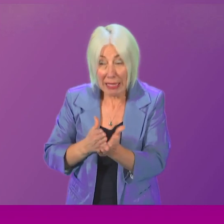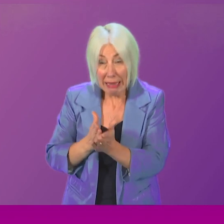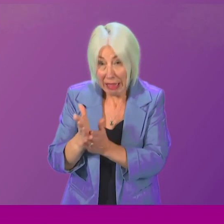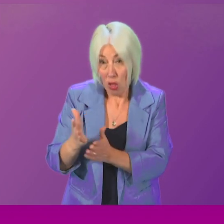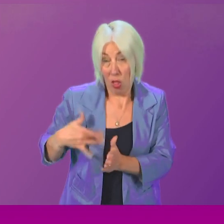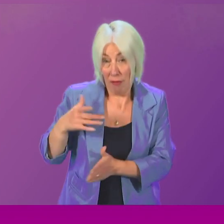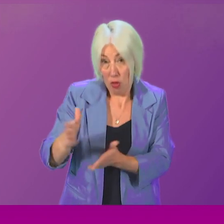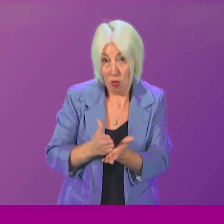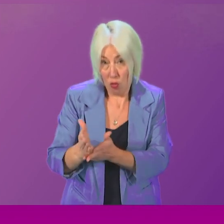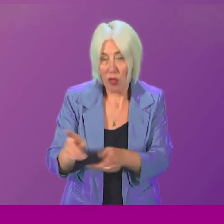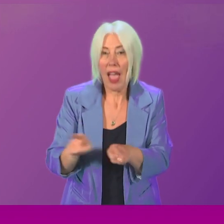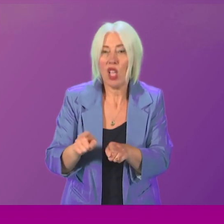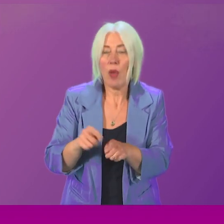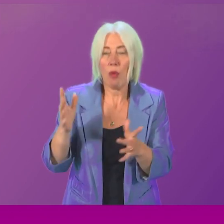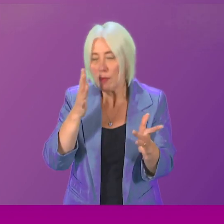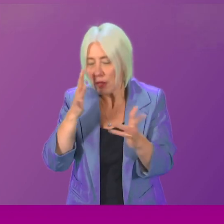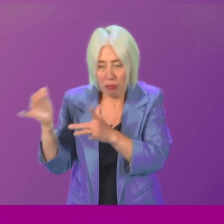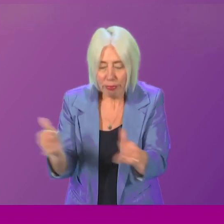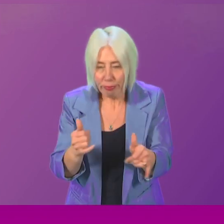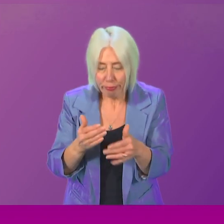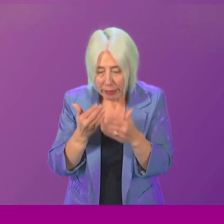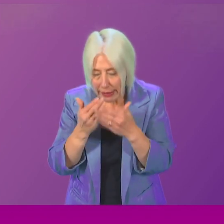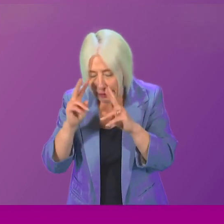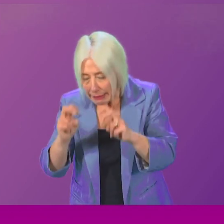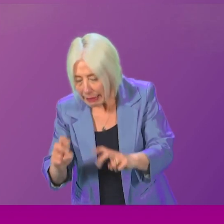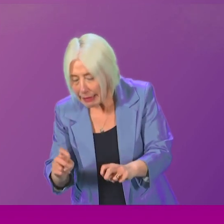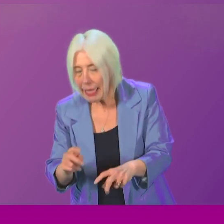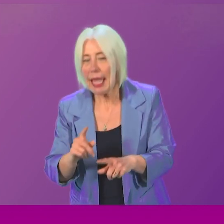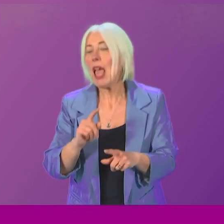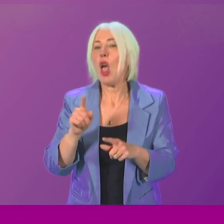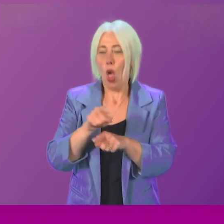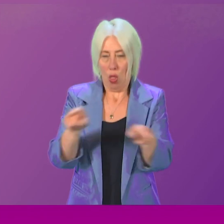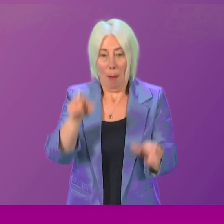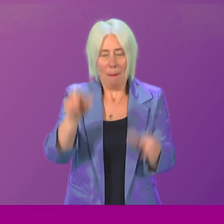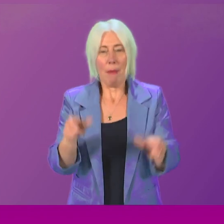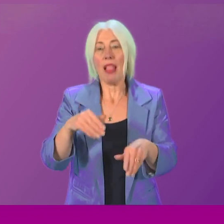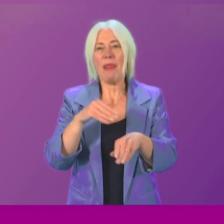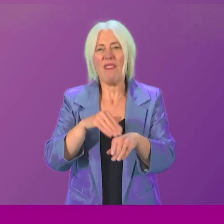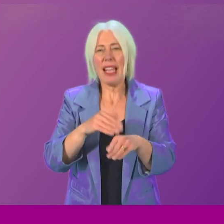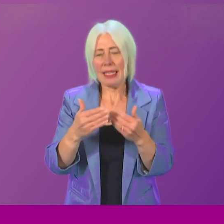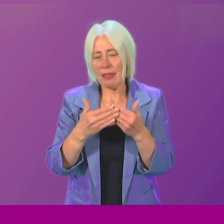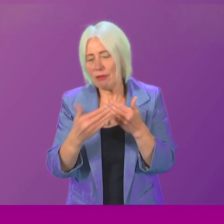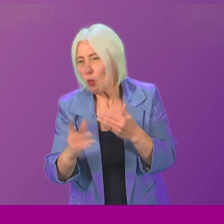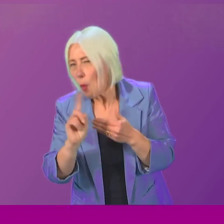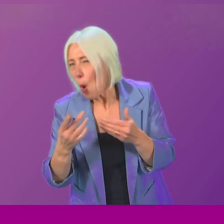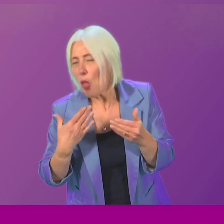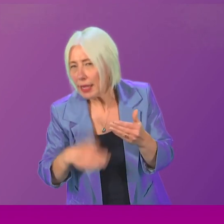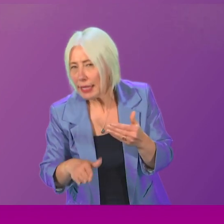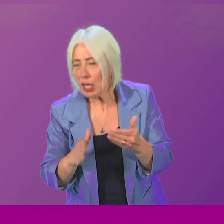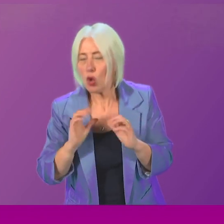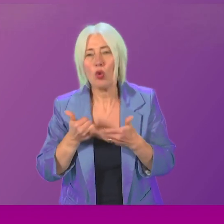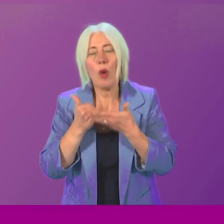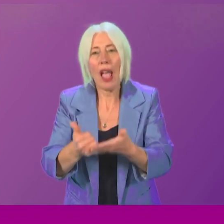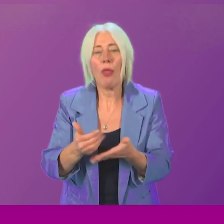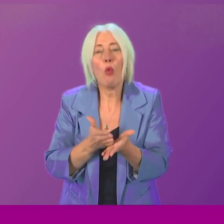study, as has been referenced already today, to explore further the support that those affected need to assist them in the recovery process.